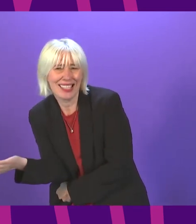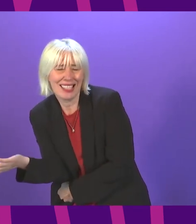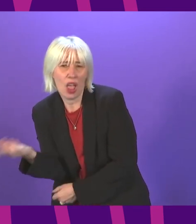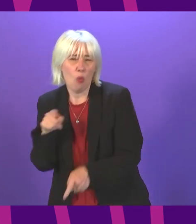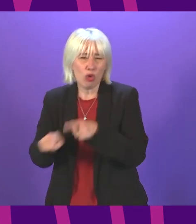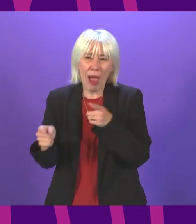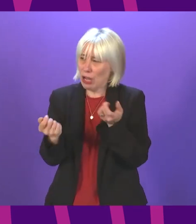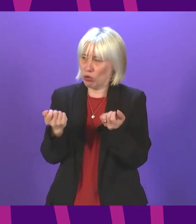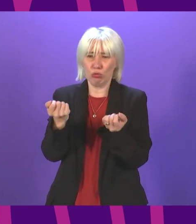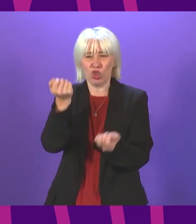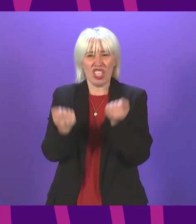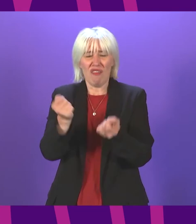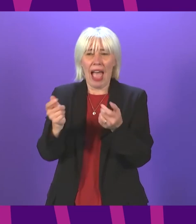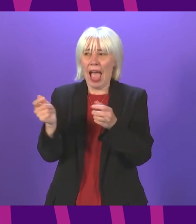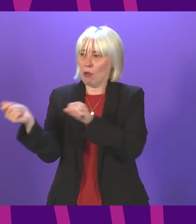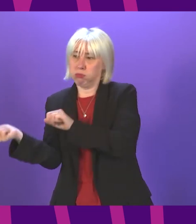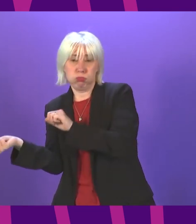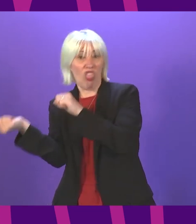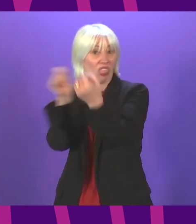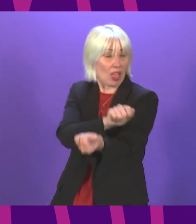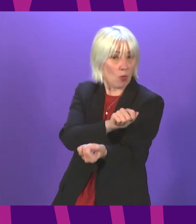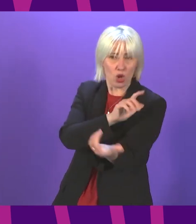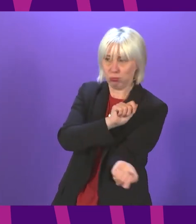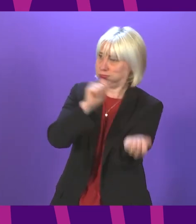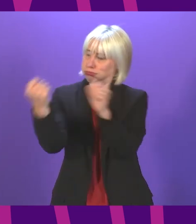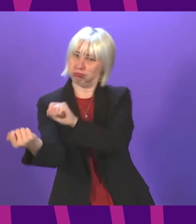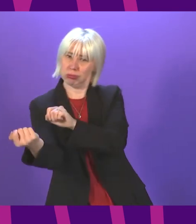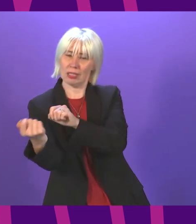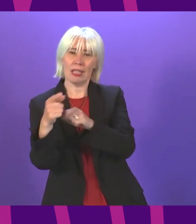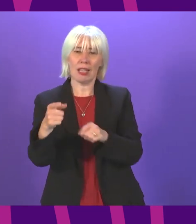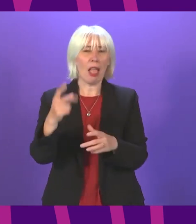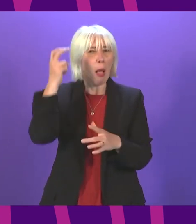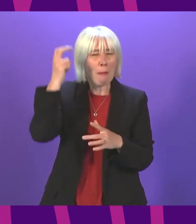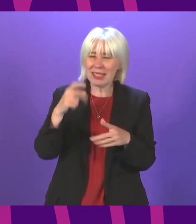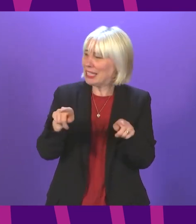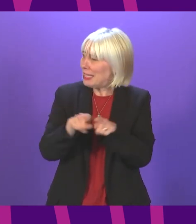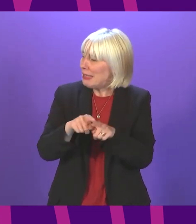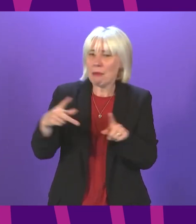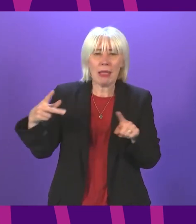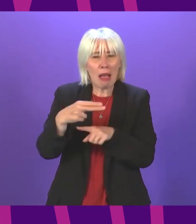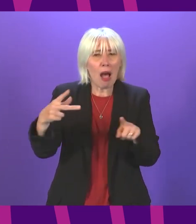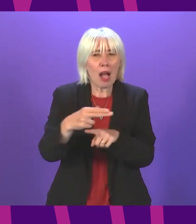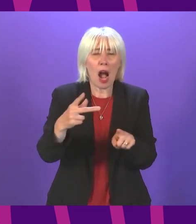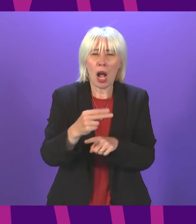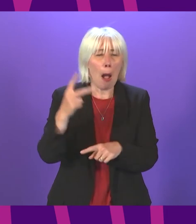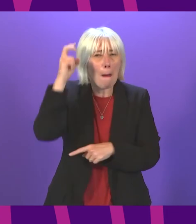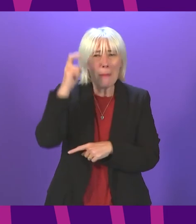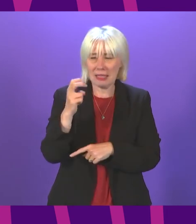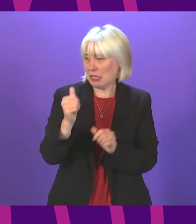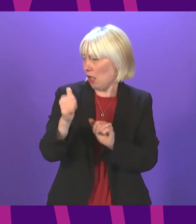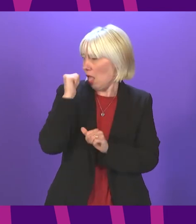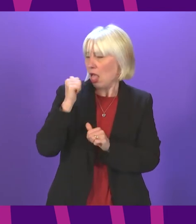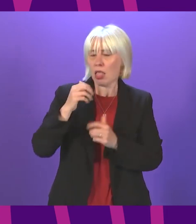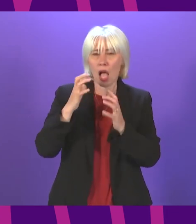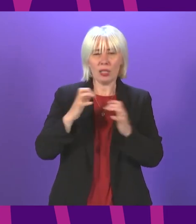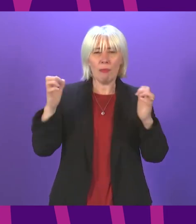have a just transition and if we look at buses it's worse the cuts have been going for years we've been losing buses in the last parliament we